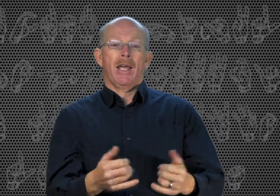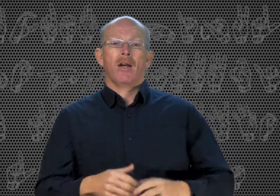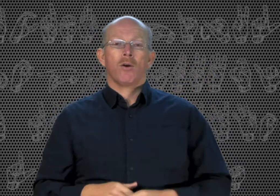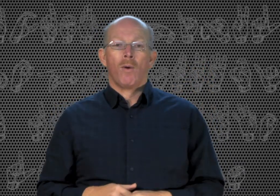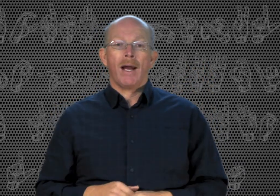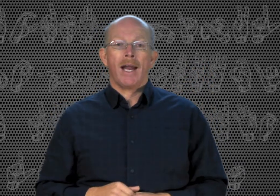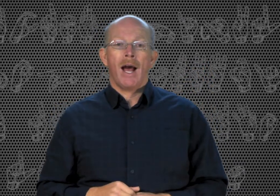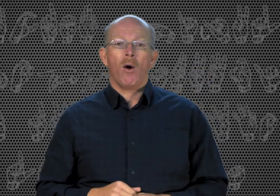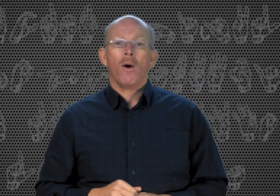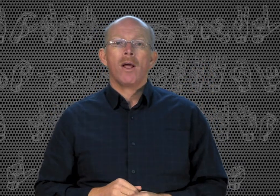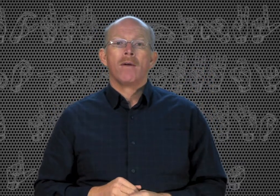right now.